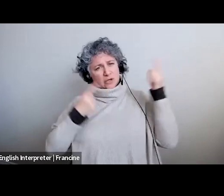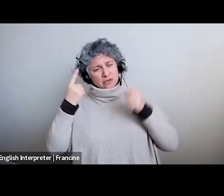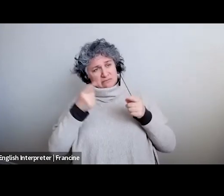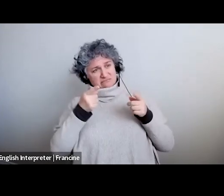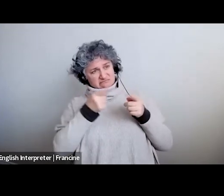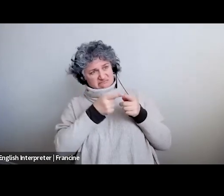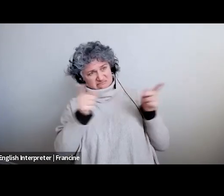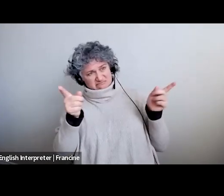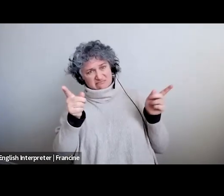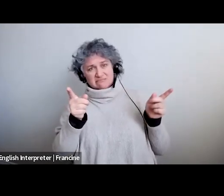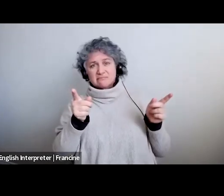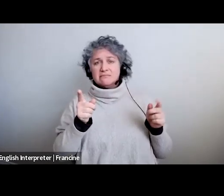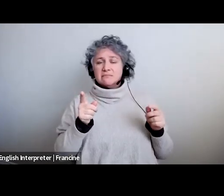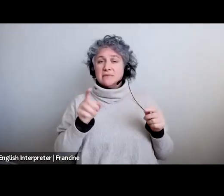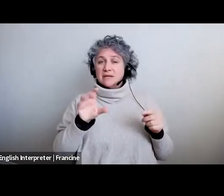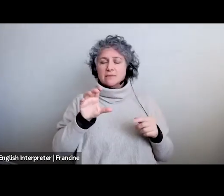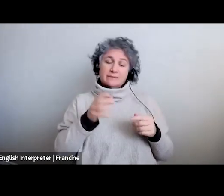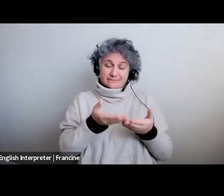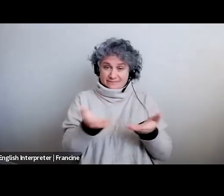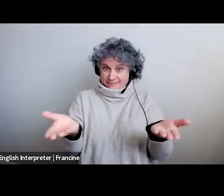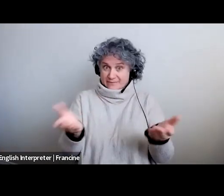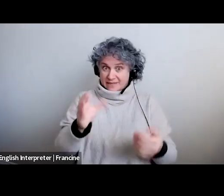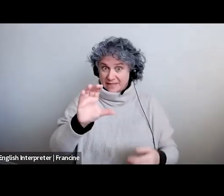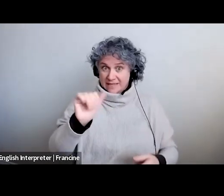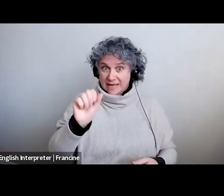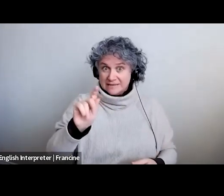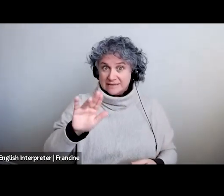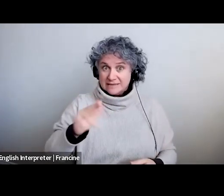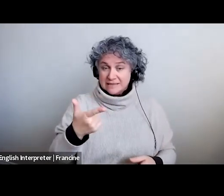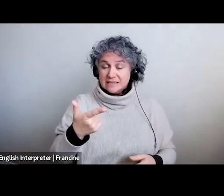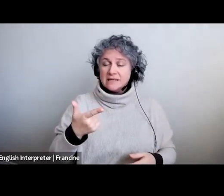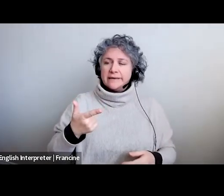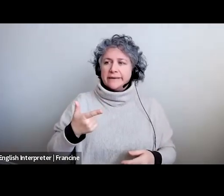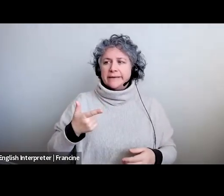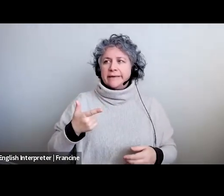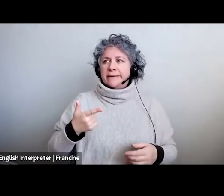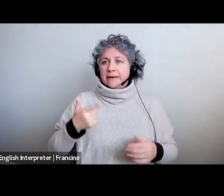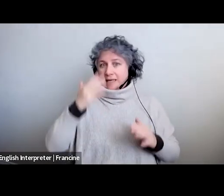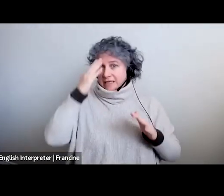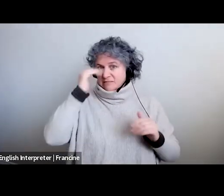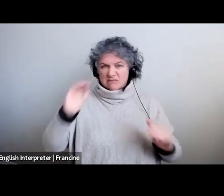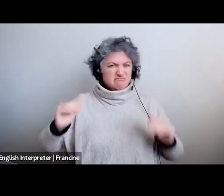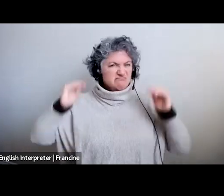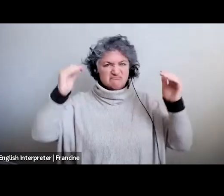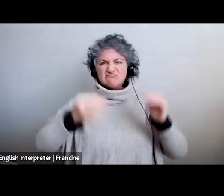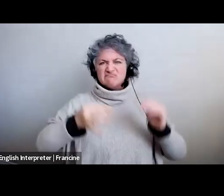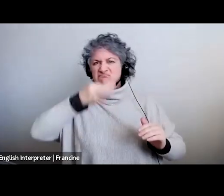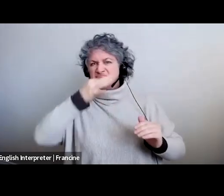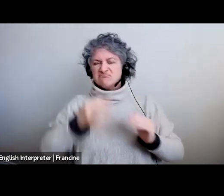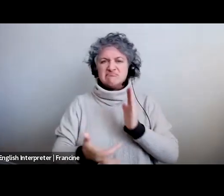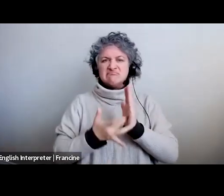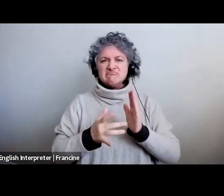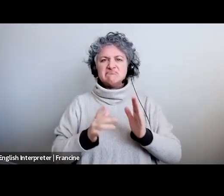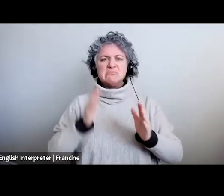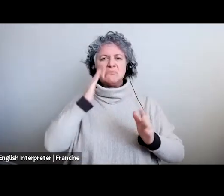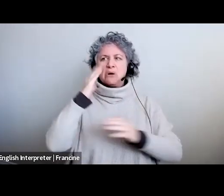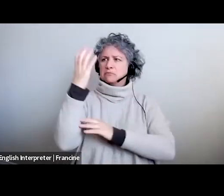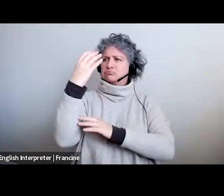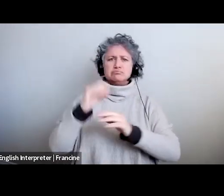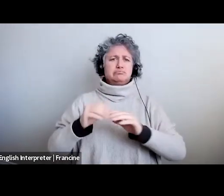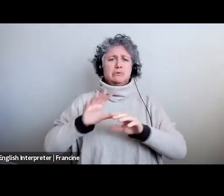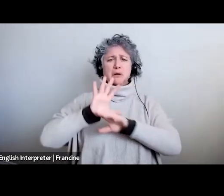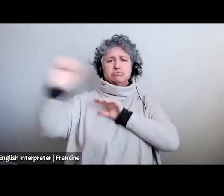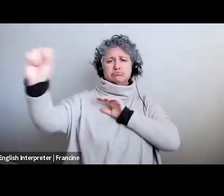is casting around the technical technical expectations for digital self-tapes